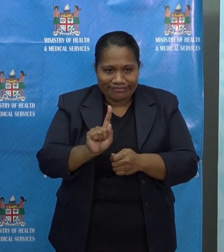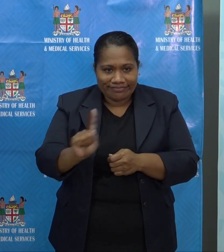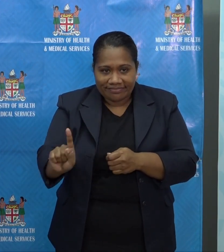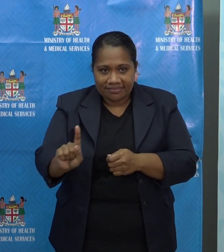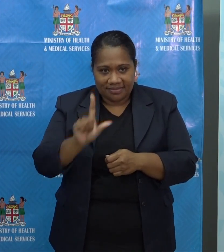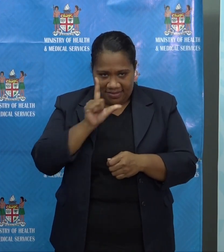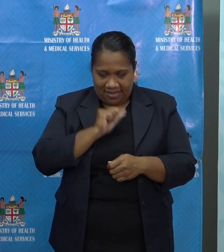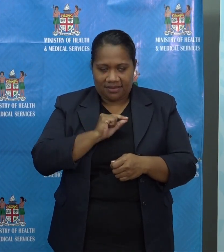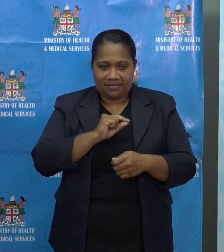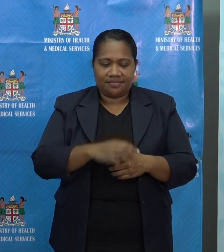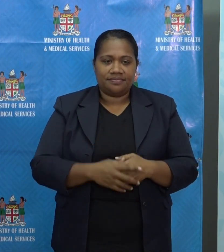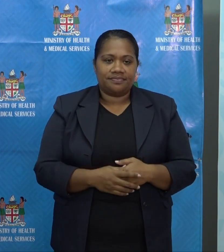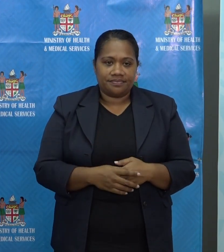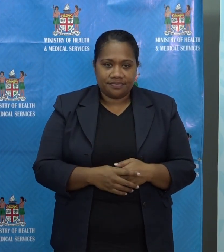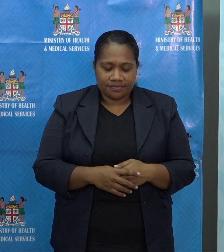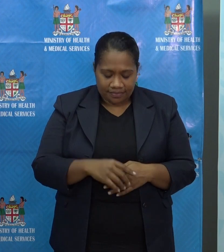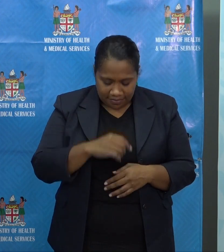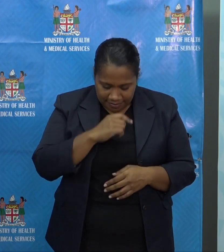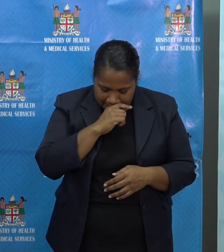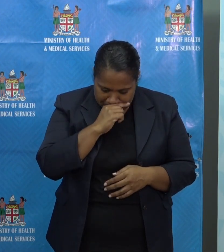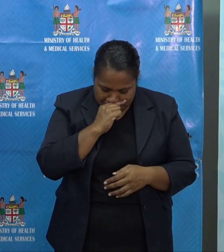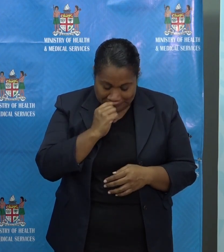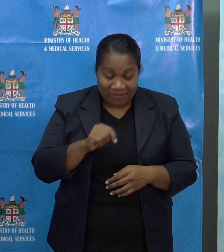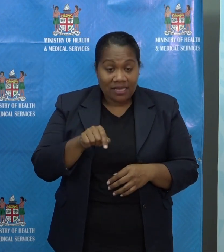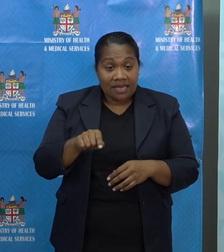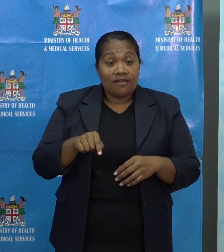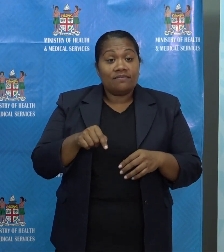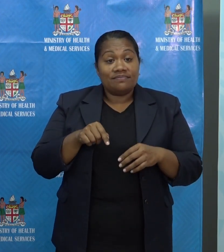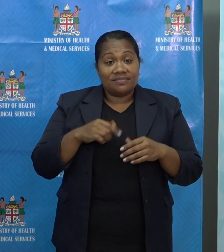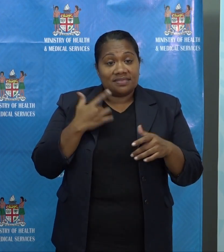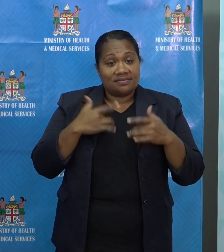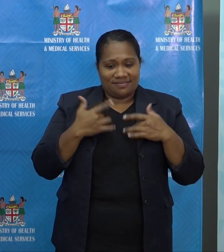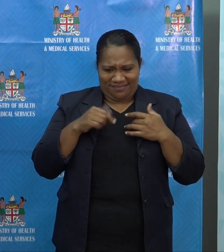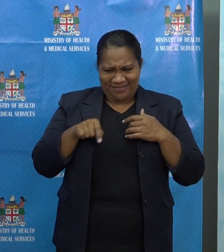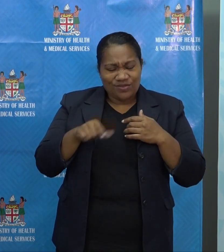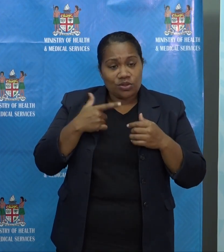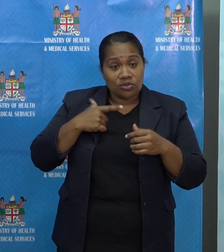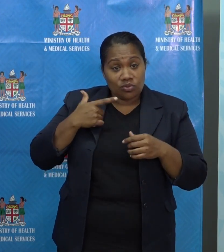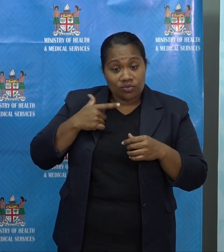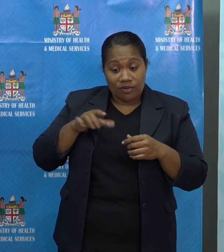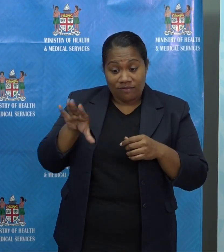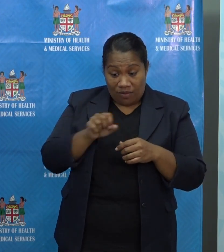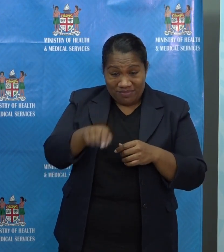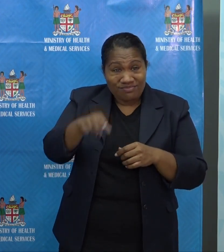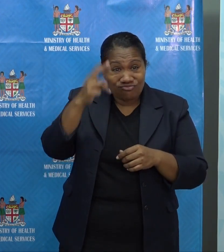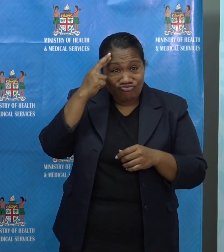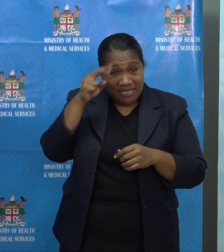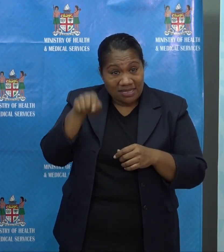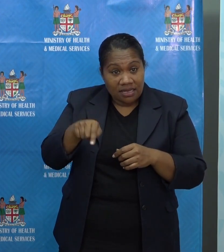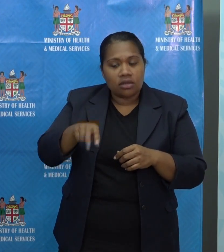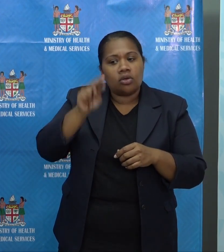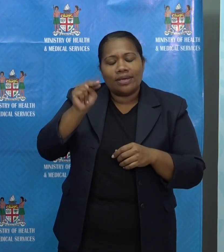Aside from these life-sustaining reasons, we need everyone to please stay home.